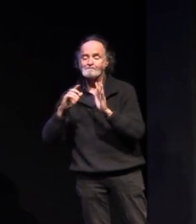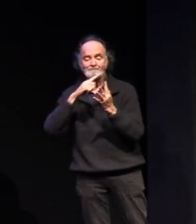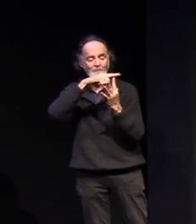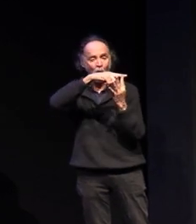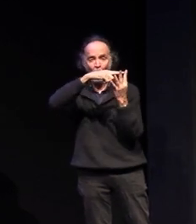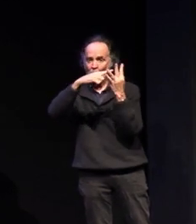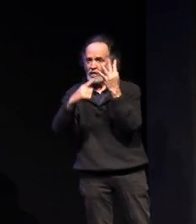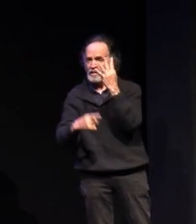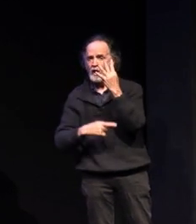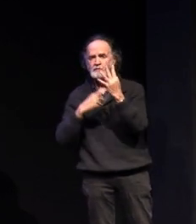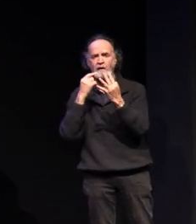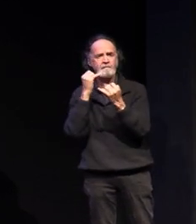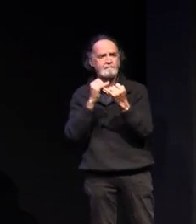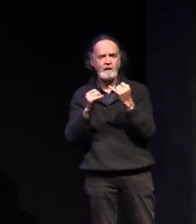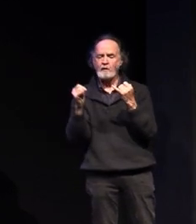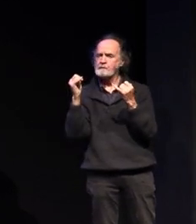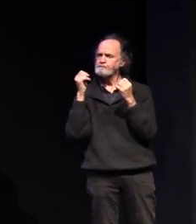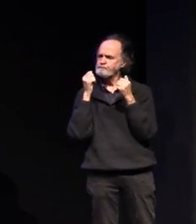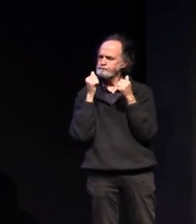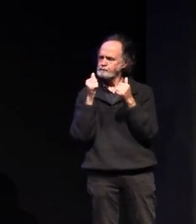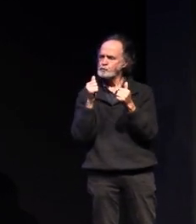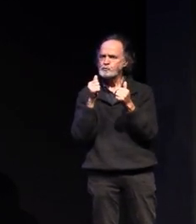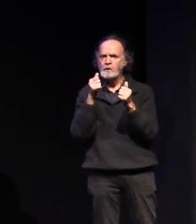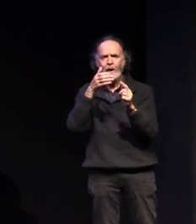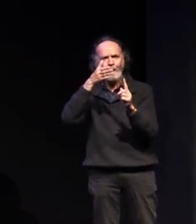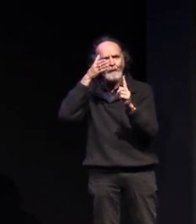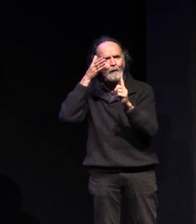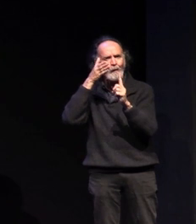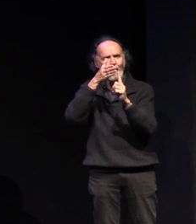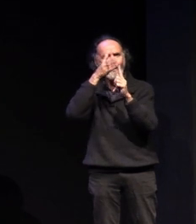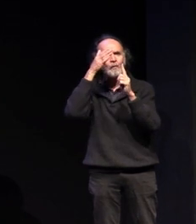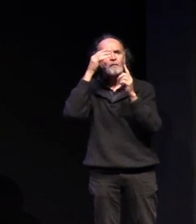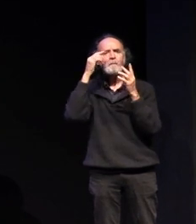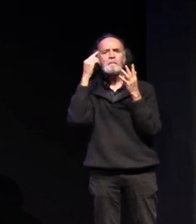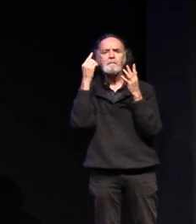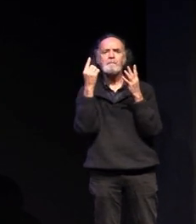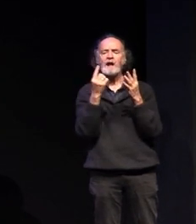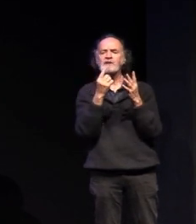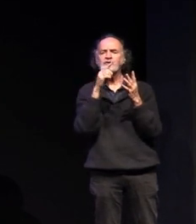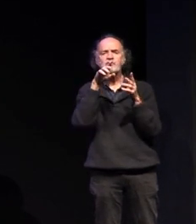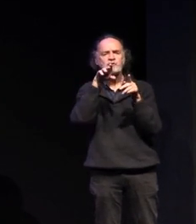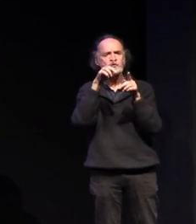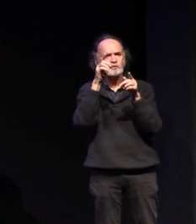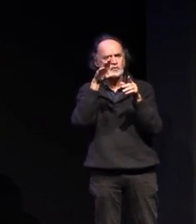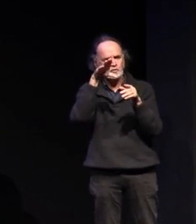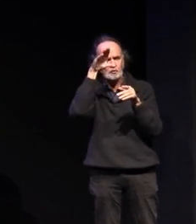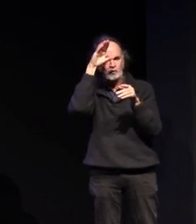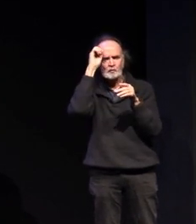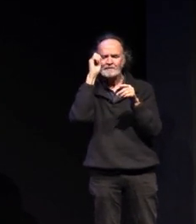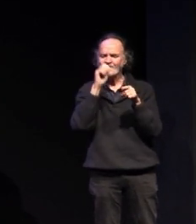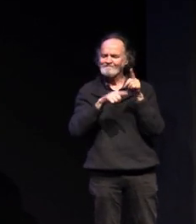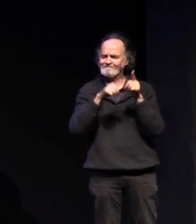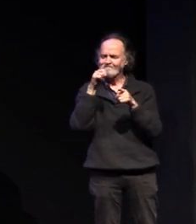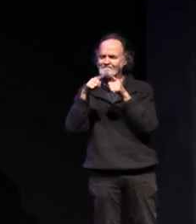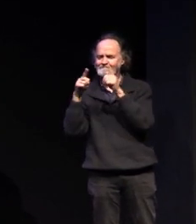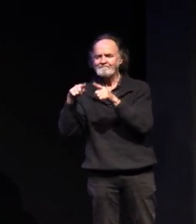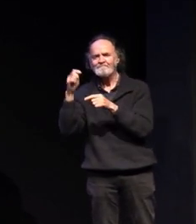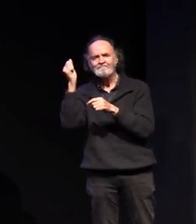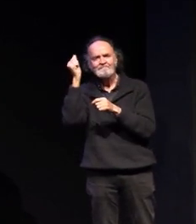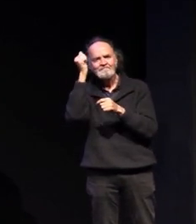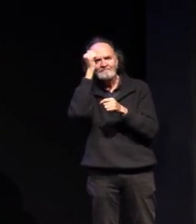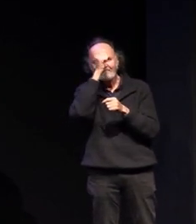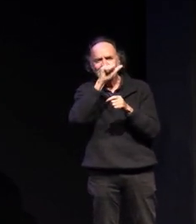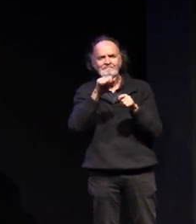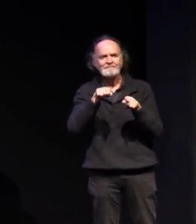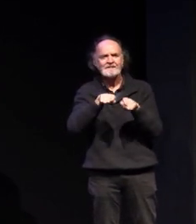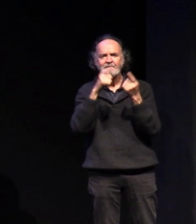really valid destinations because students have got so many different abilities and so many different interests our job is to